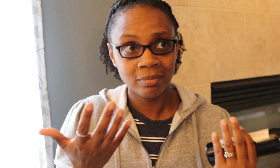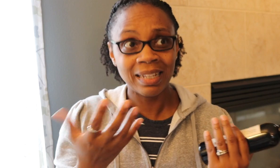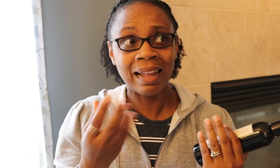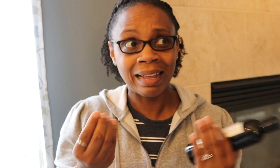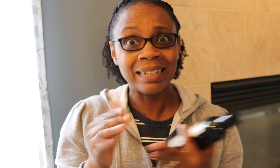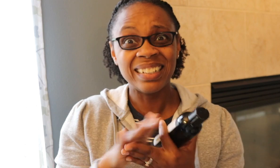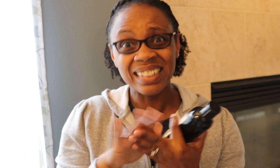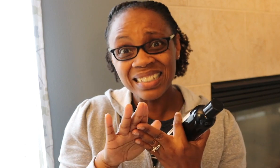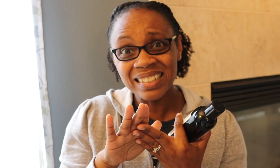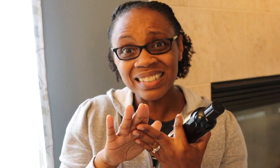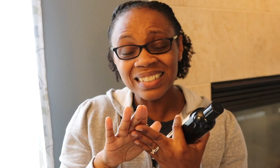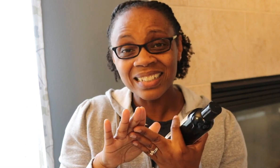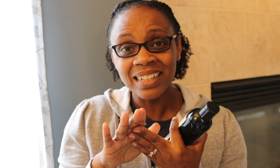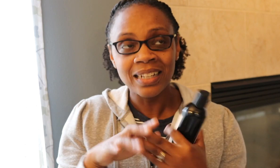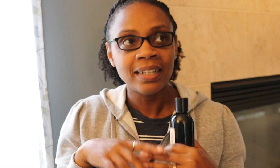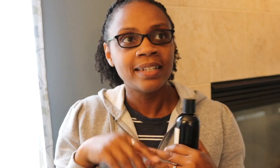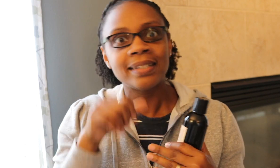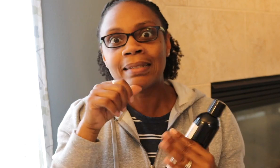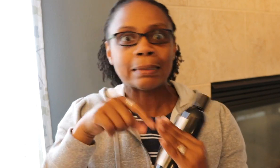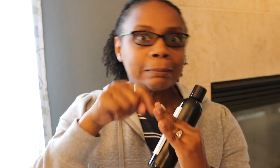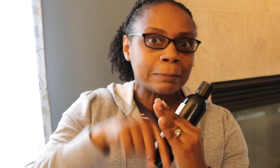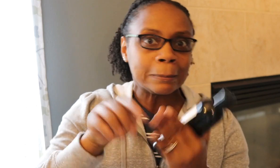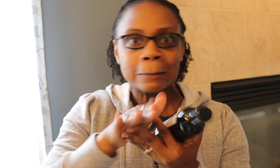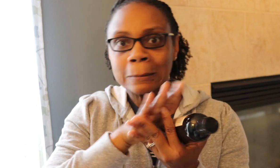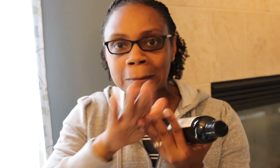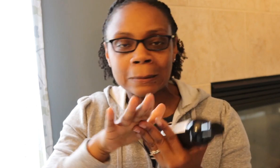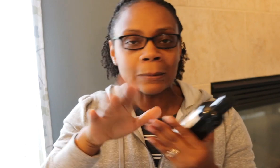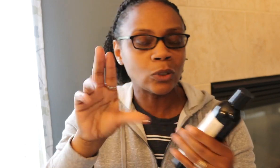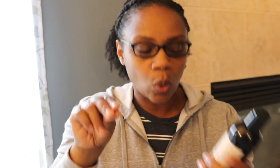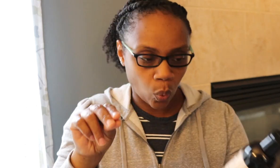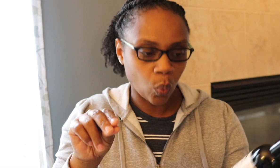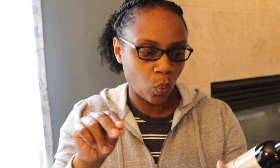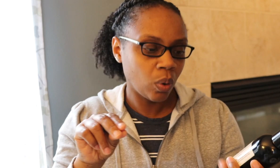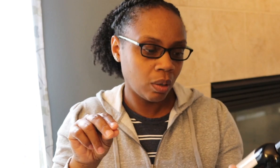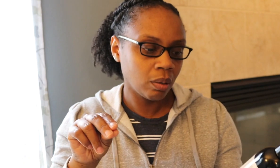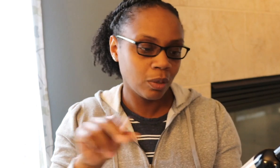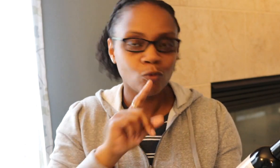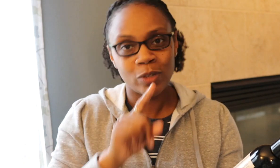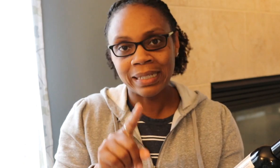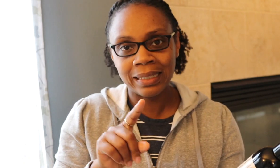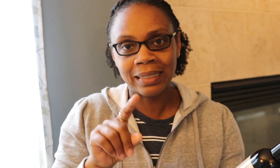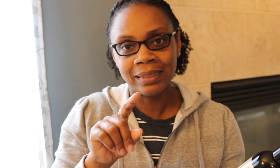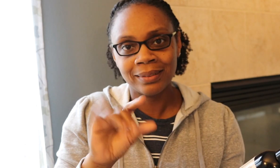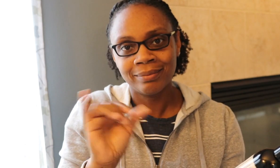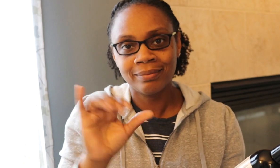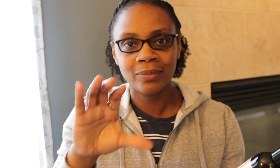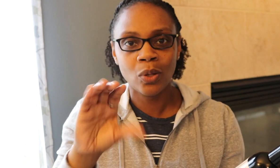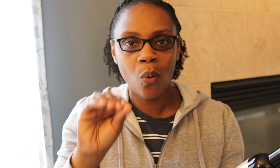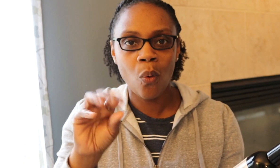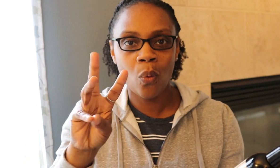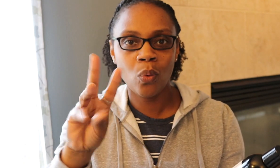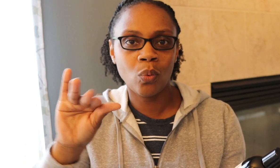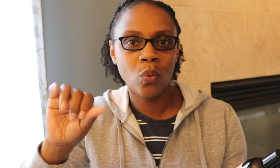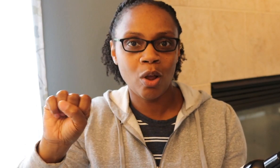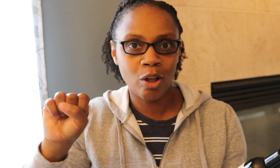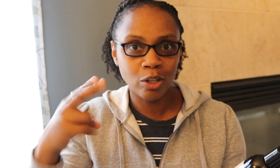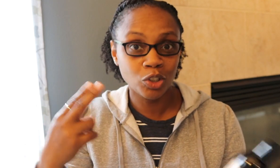also, and it cleans your hair. Now it's not a stripping cleanse. It's truly a co-wash, right?